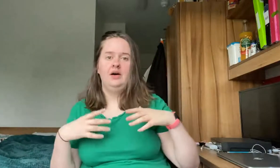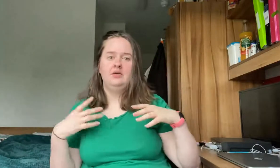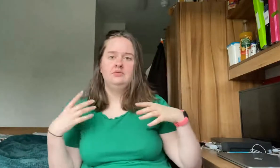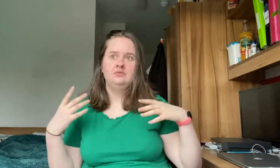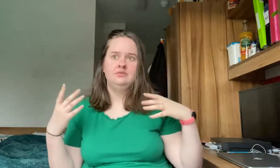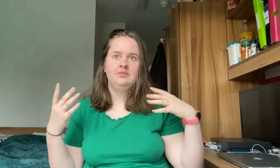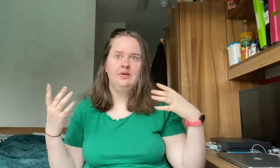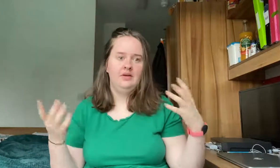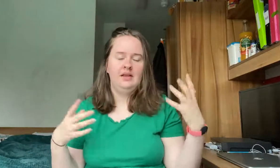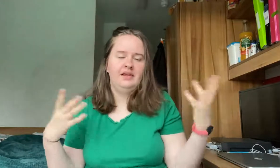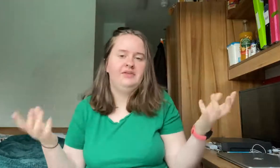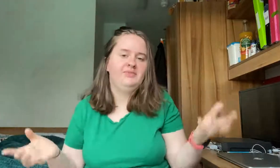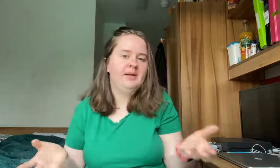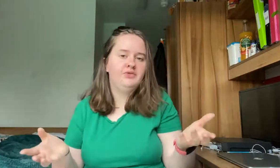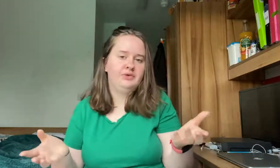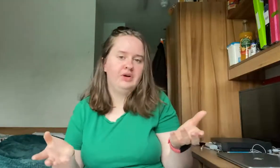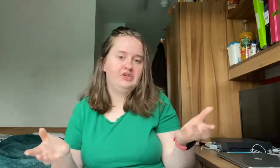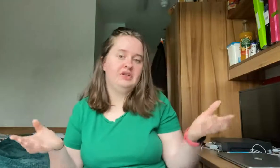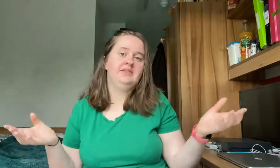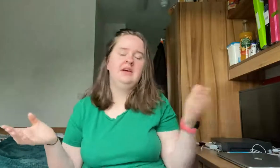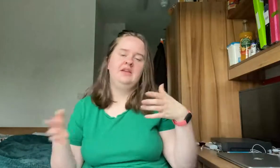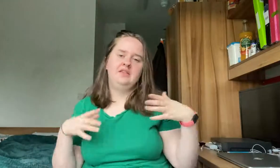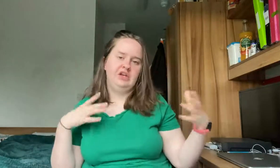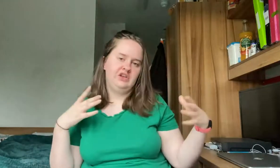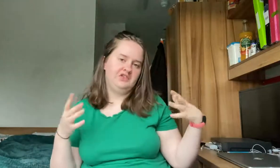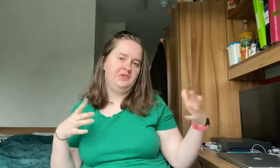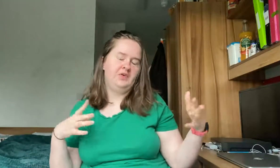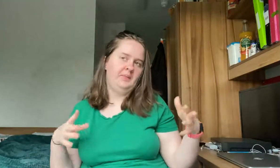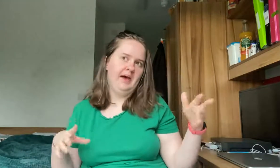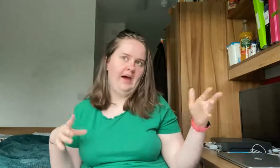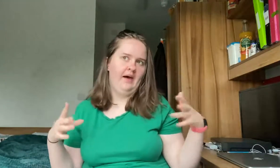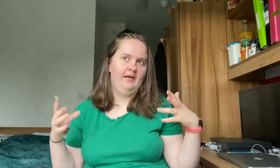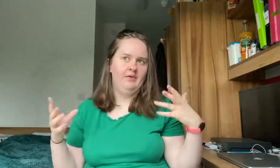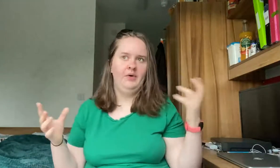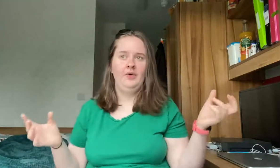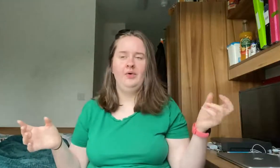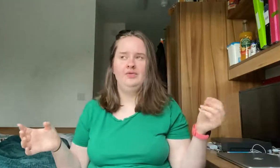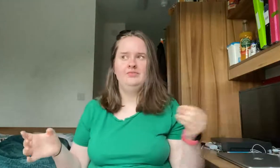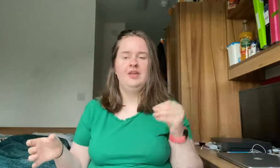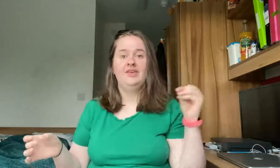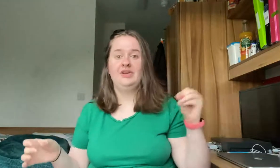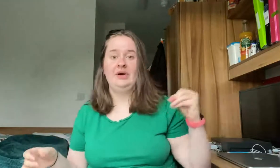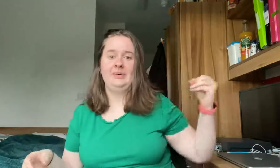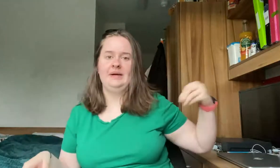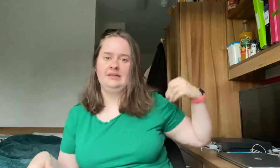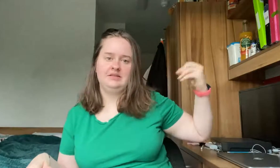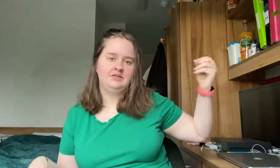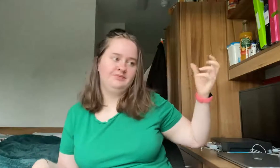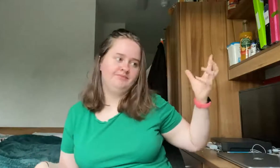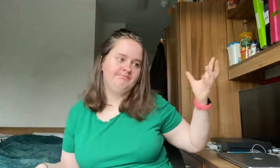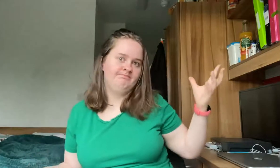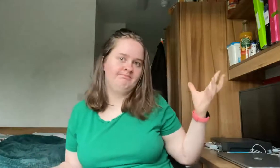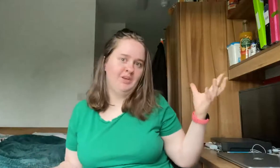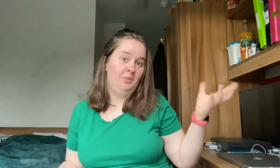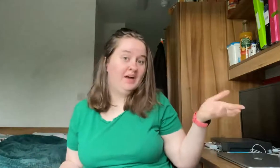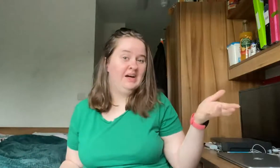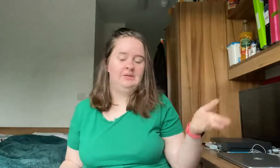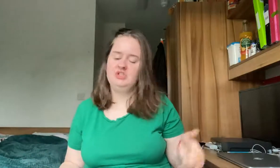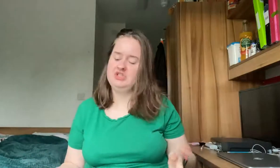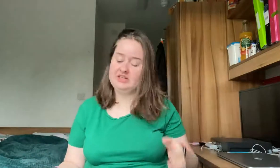like if you've been through freshers then you can sort of compare or go and work out how much you did